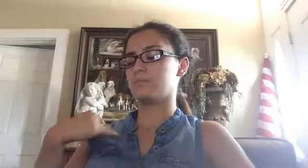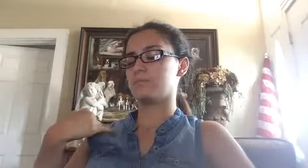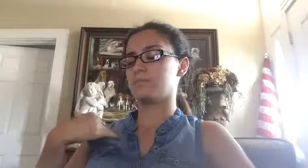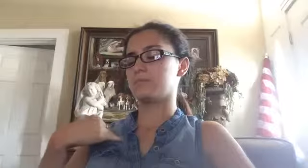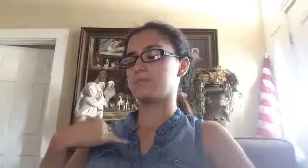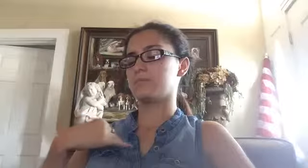light Oh,